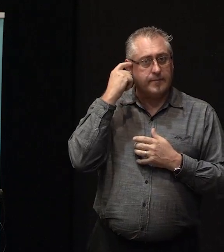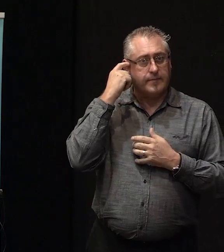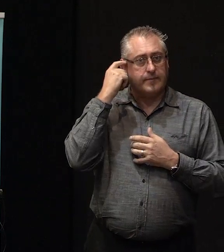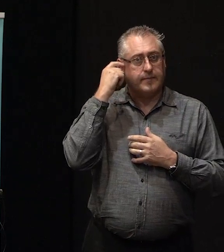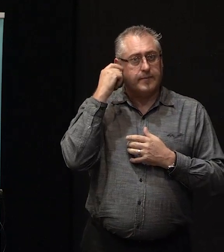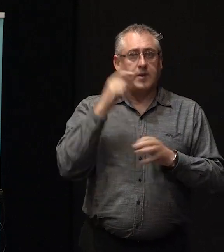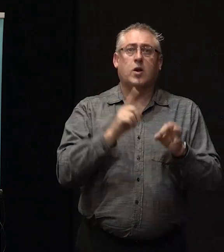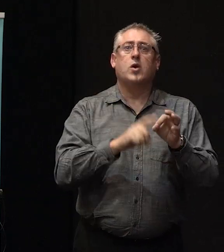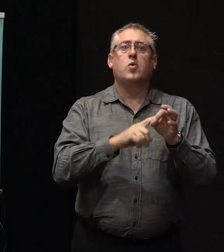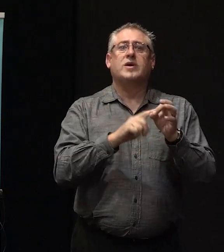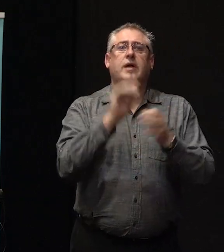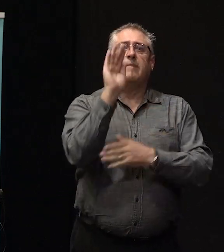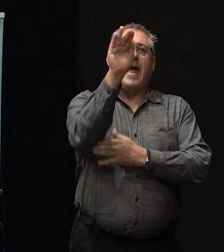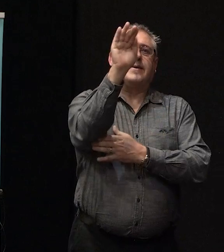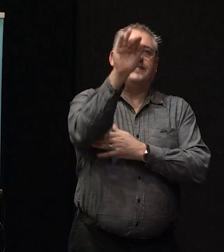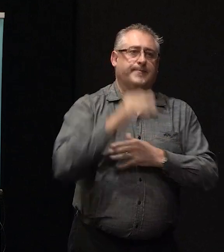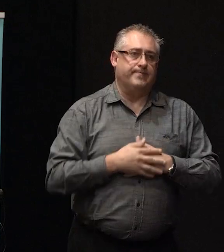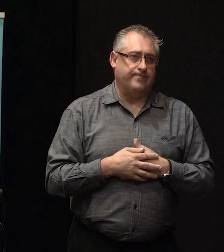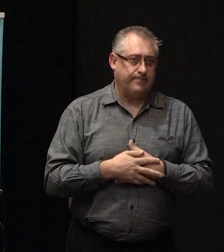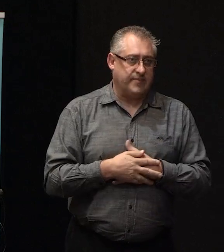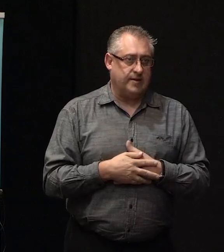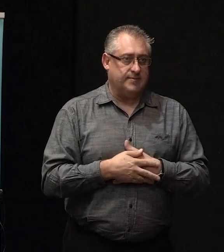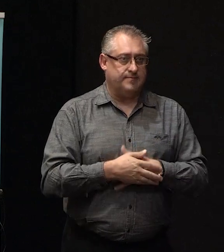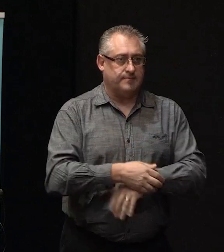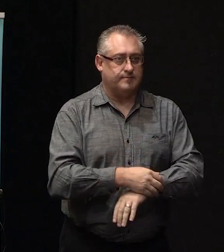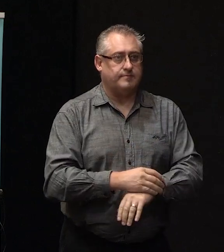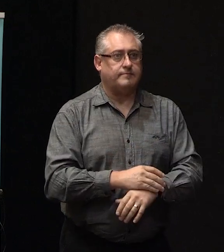question at the back already from Sandy.